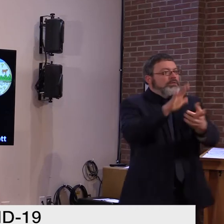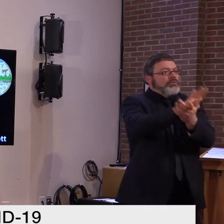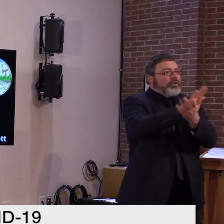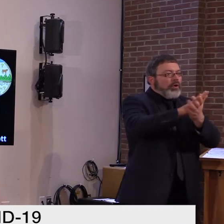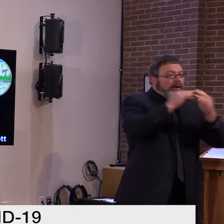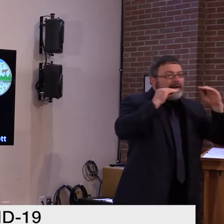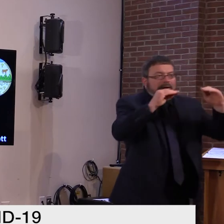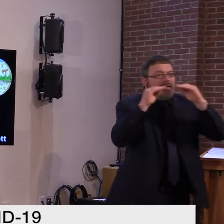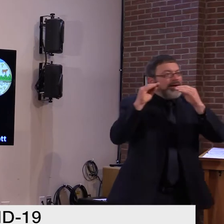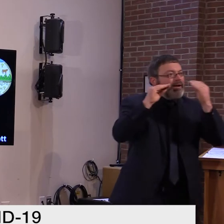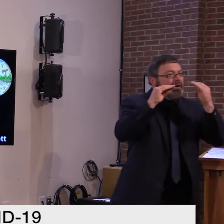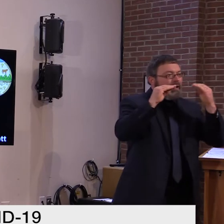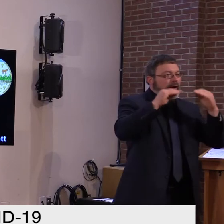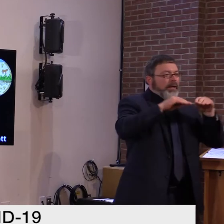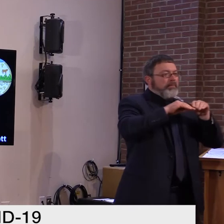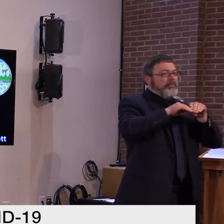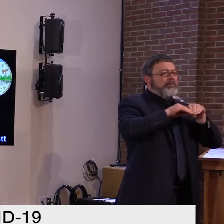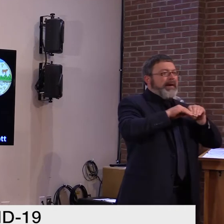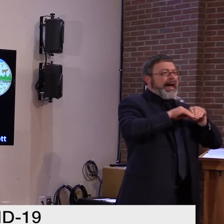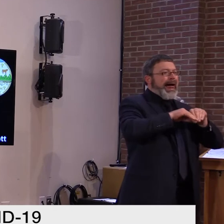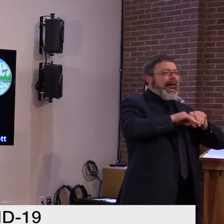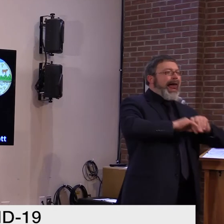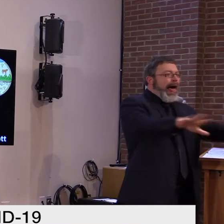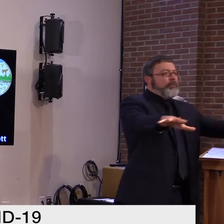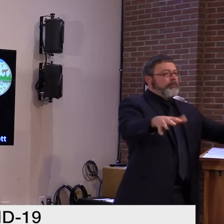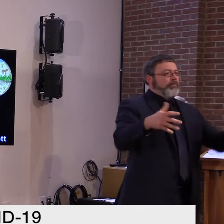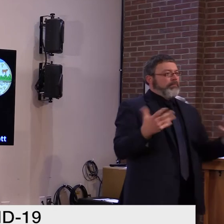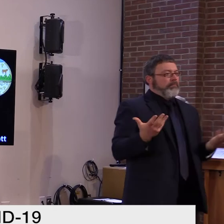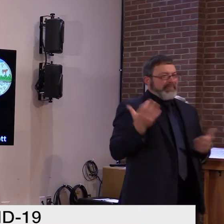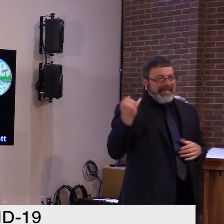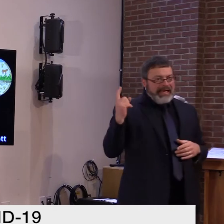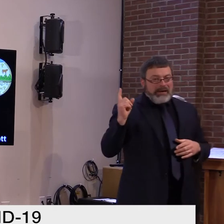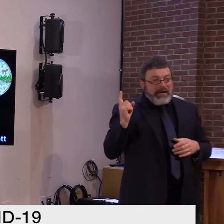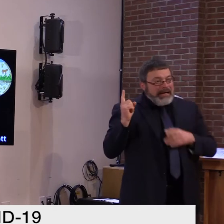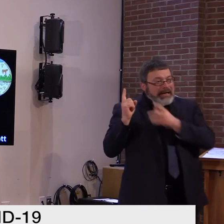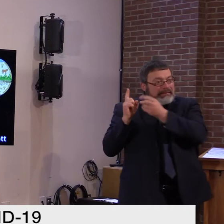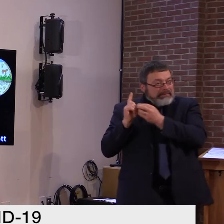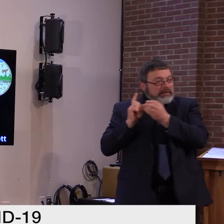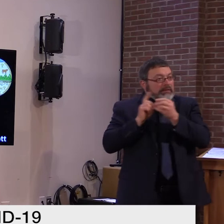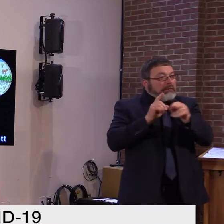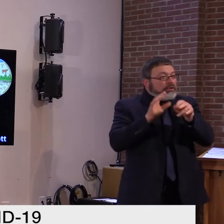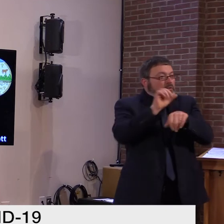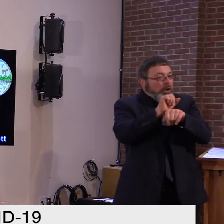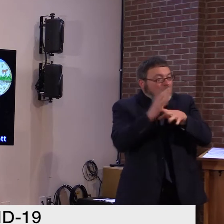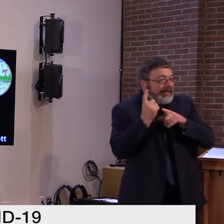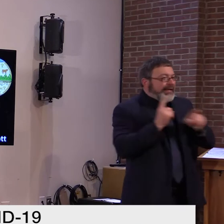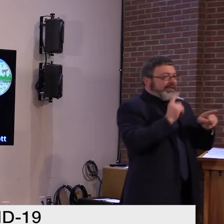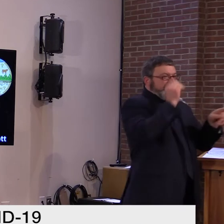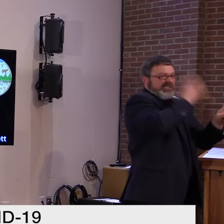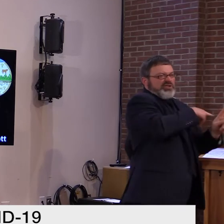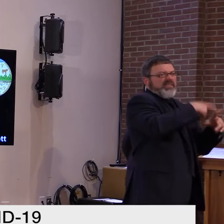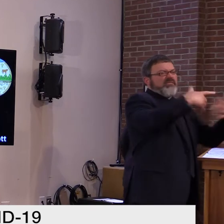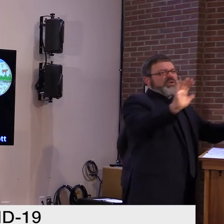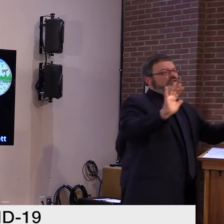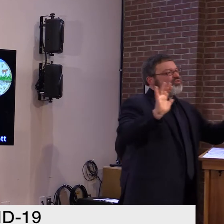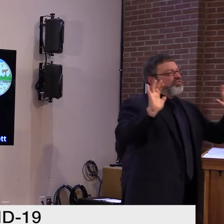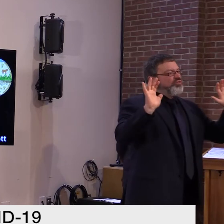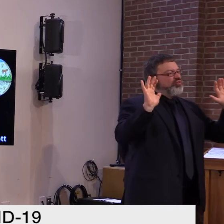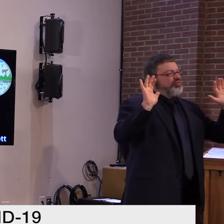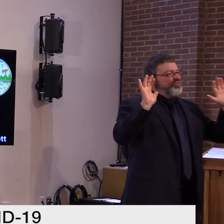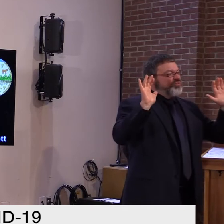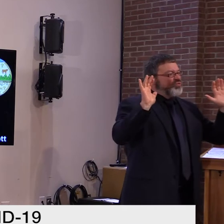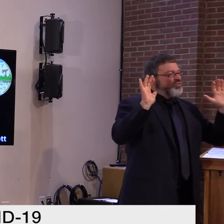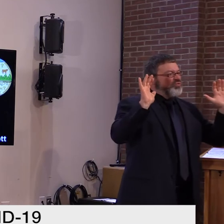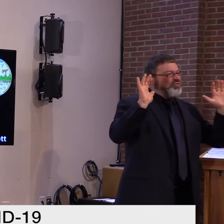Eventually, she actually develops a cough, so she has to get tested, and her test comes back positive. Now there's a